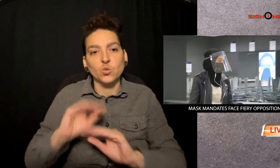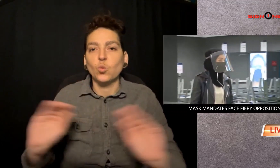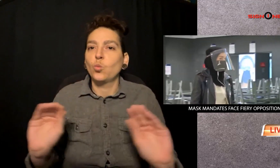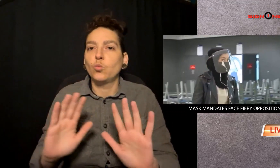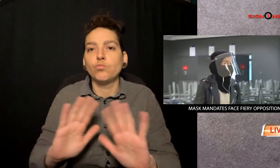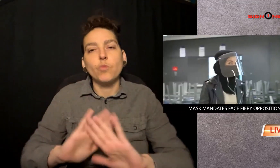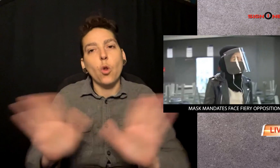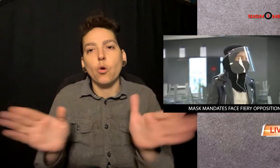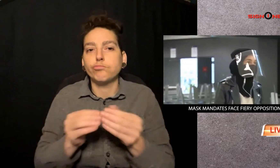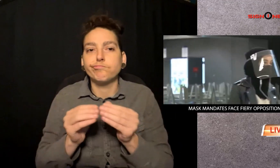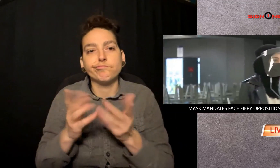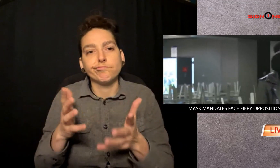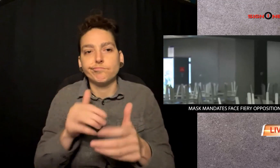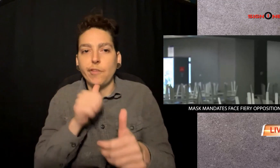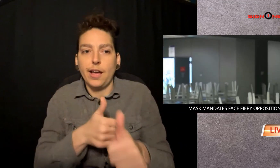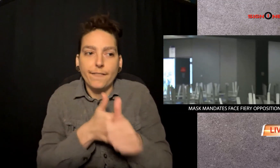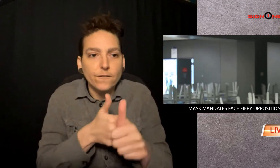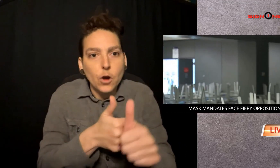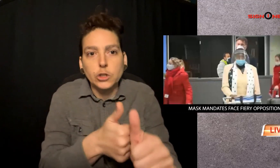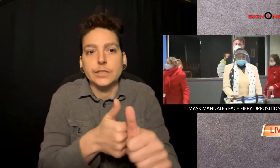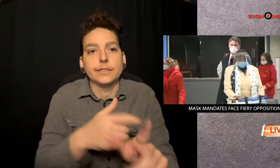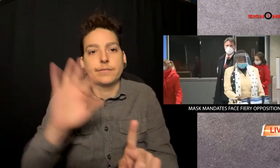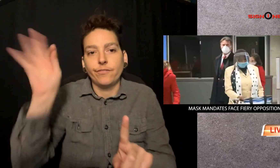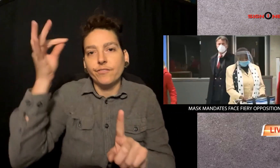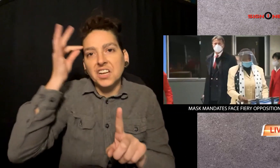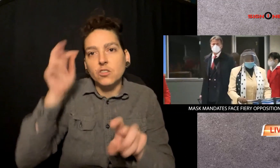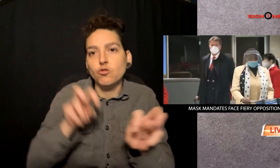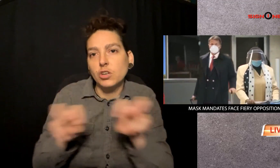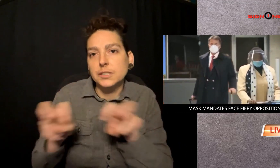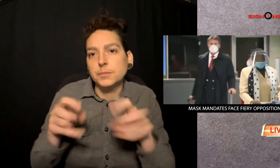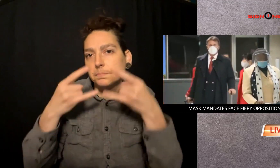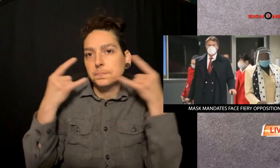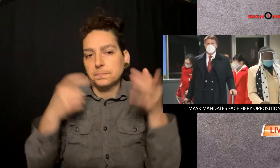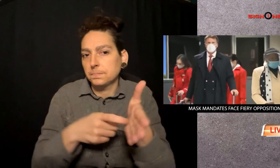Officials are no longer enforcing the federal transportation mask mandate.